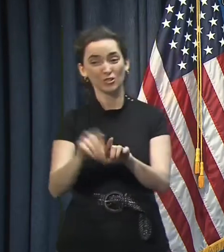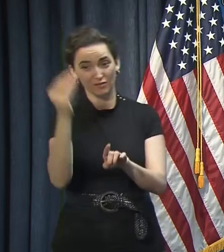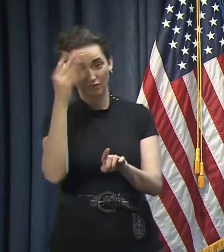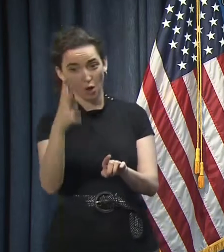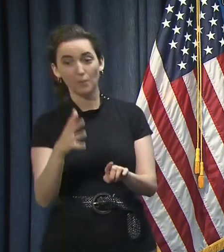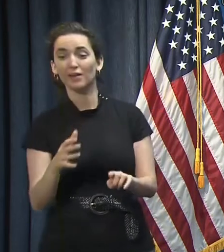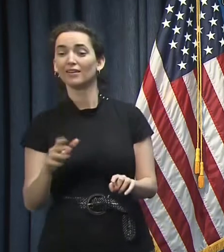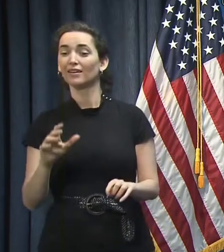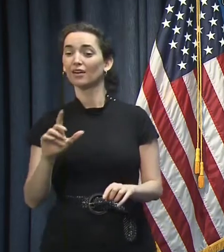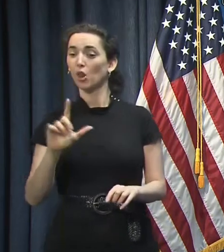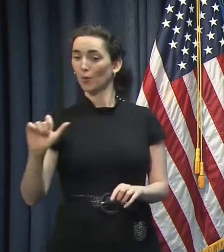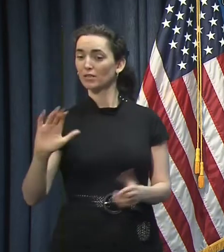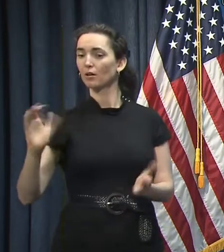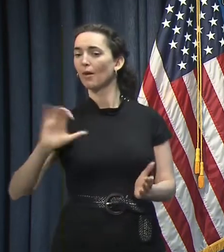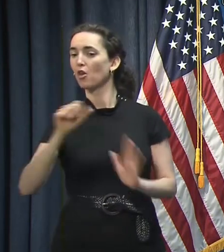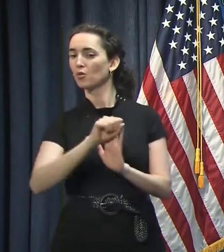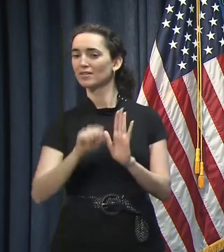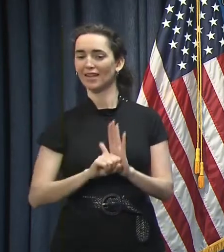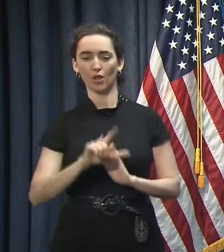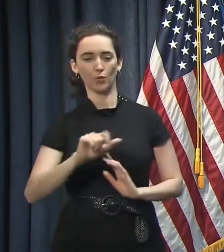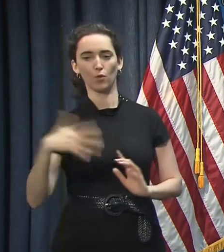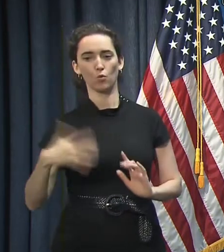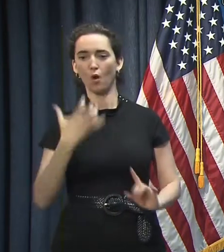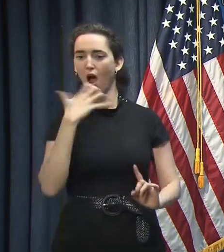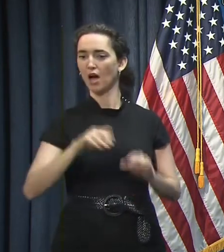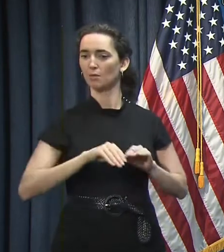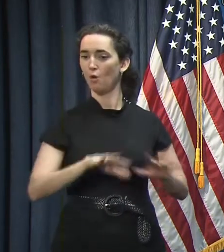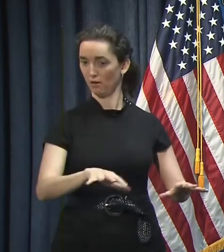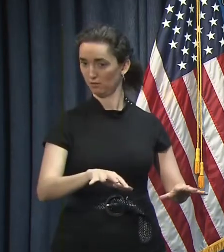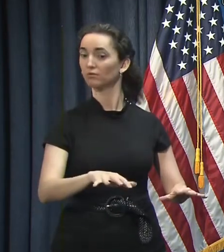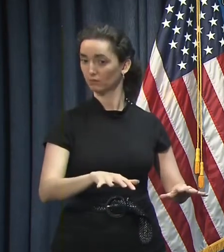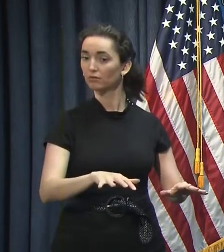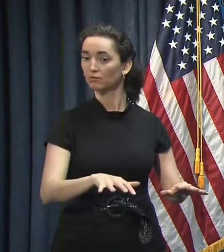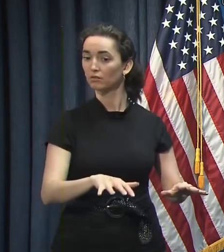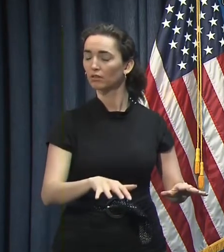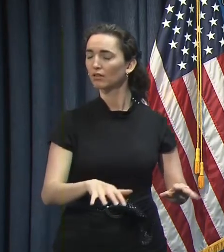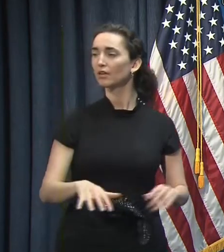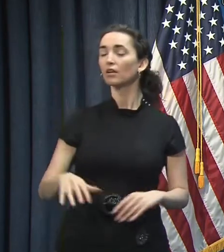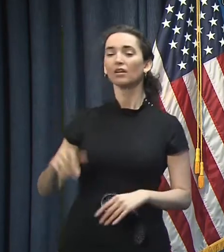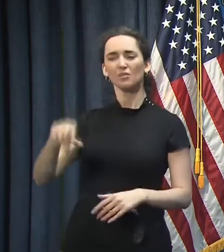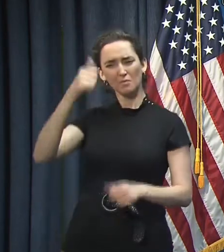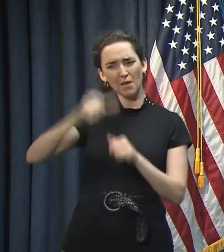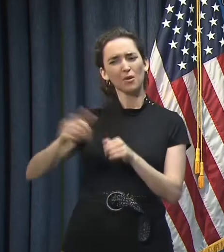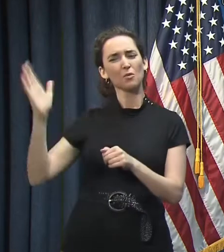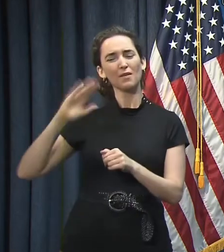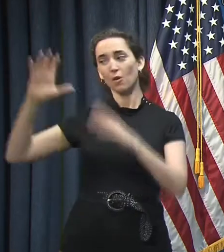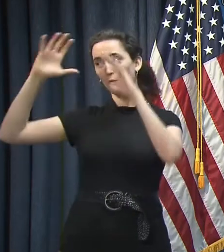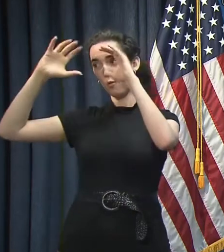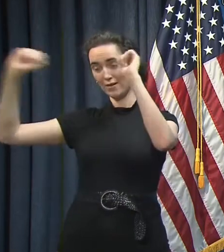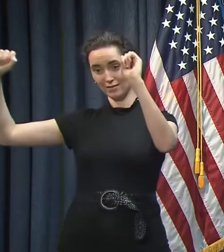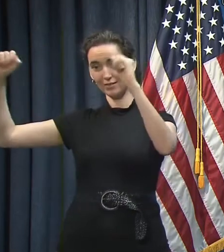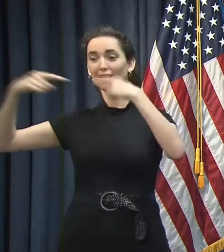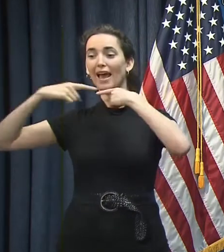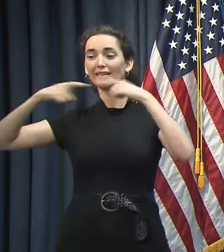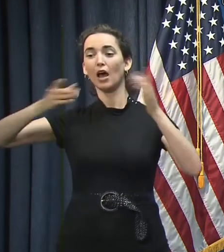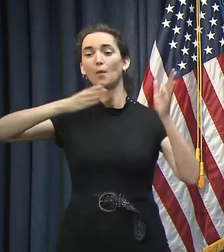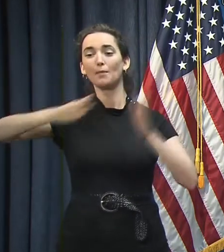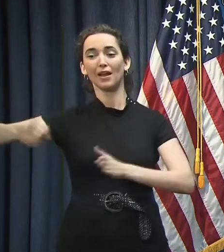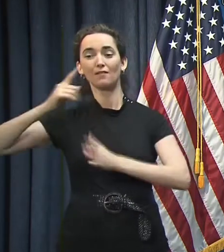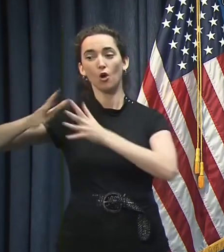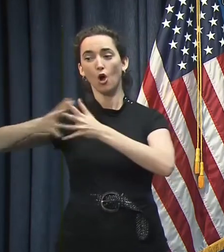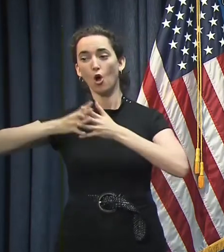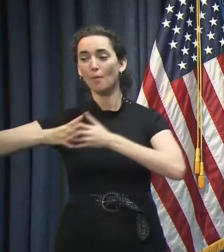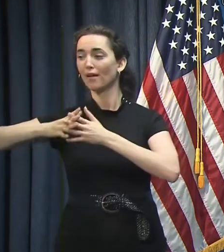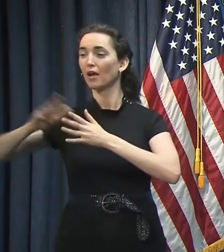state. And if you recall, back when the President released his plan for reopening America,